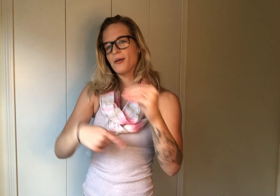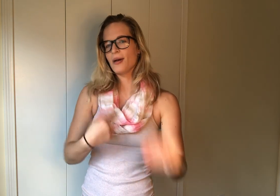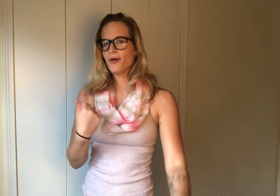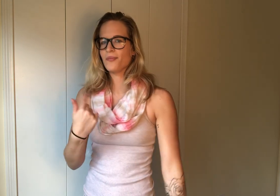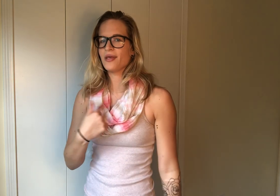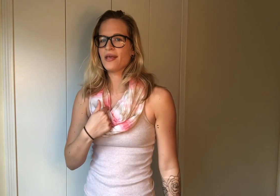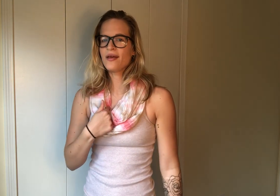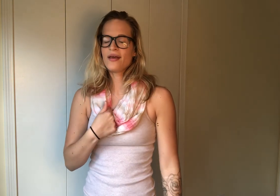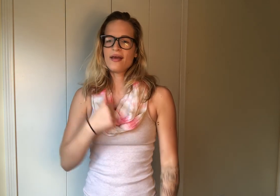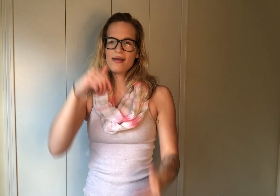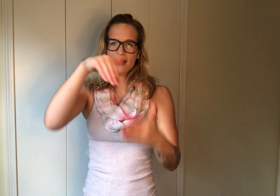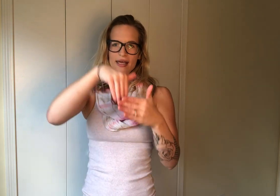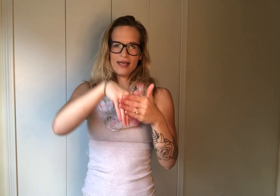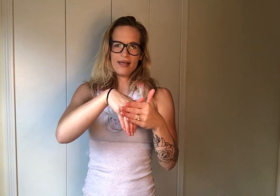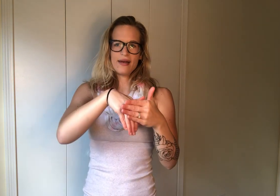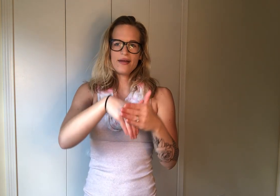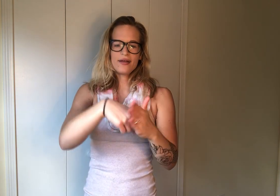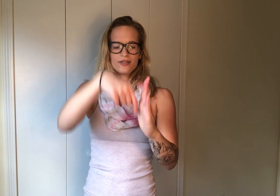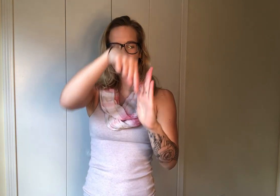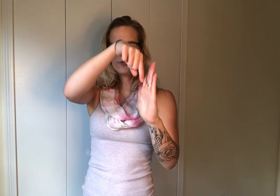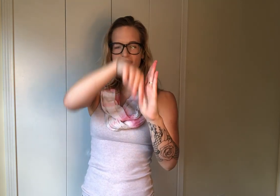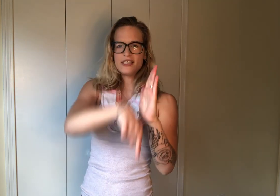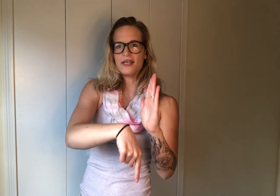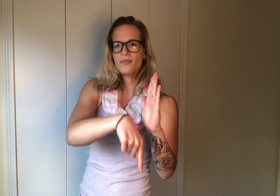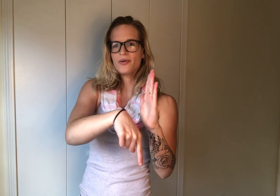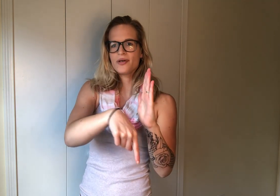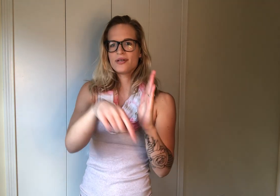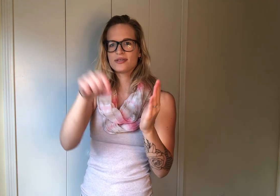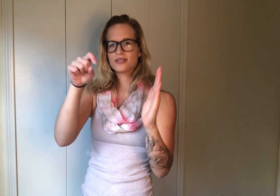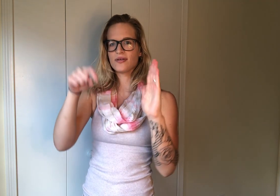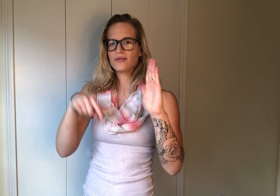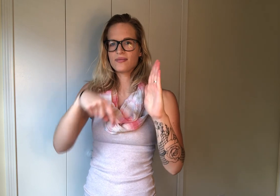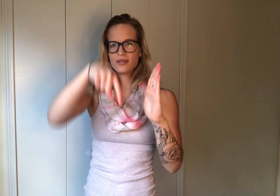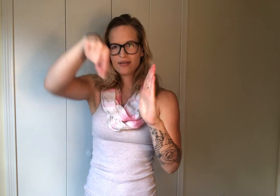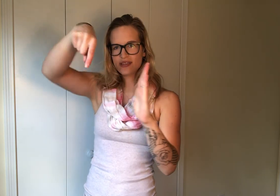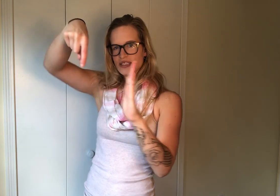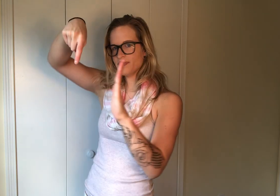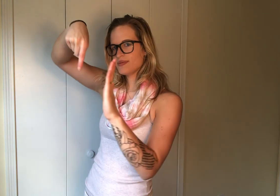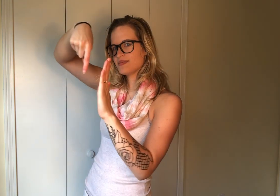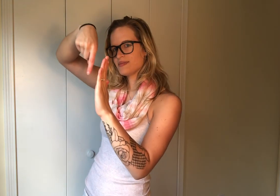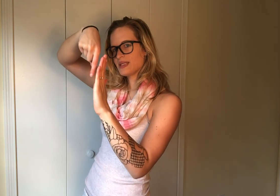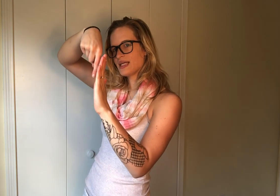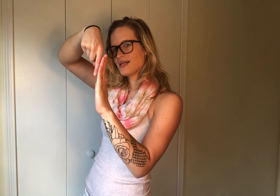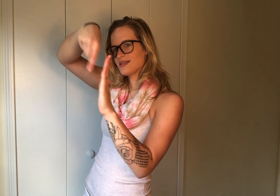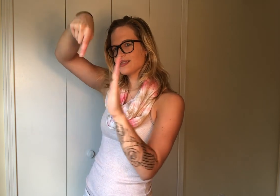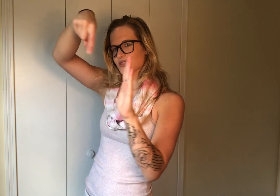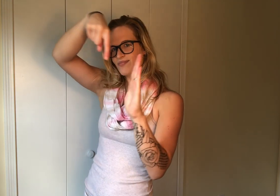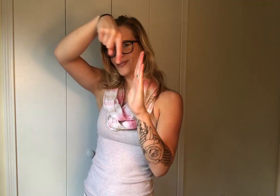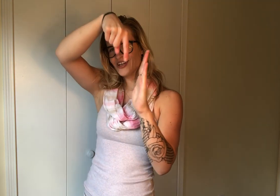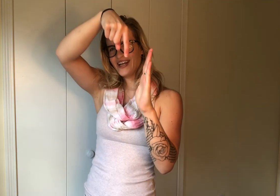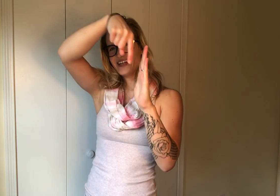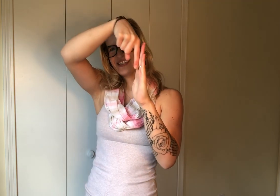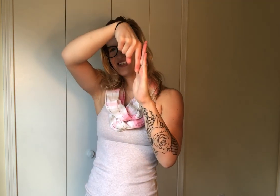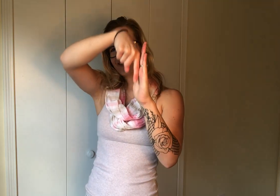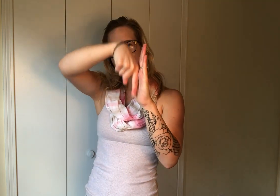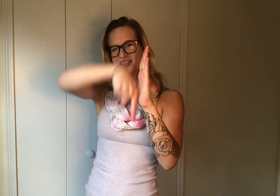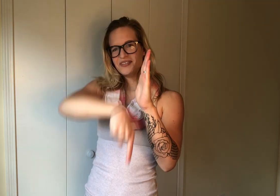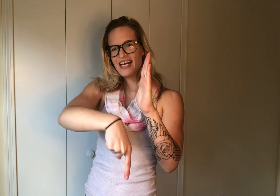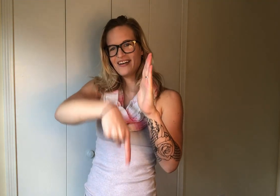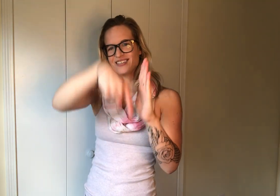about me, in too deep, so deep, just put your hand here and go down,